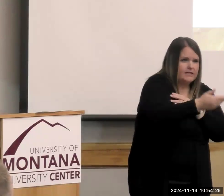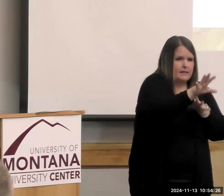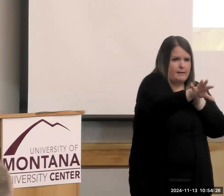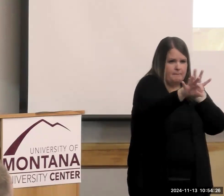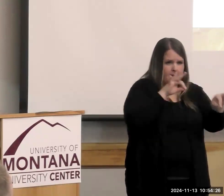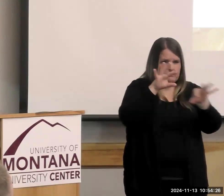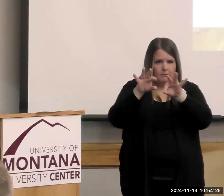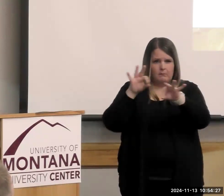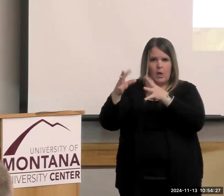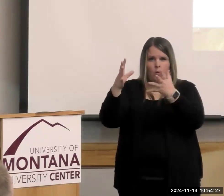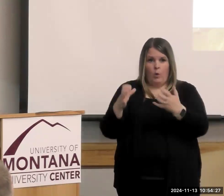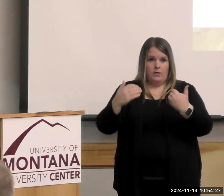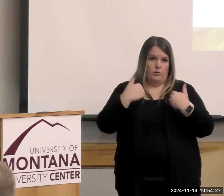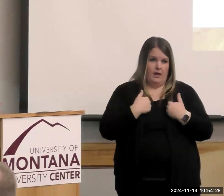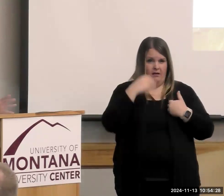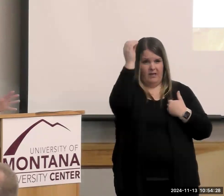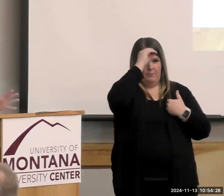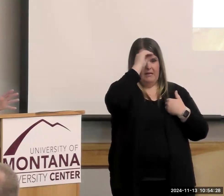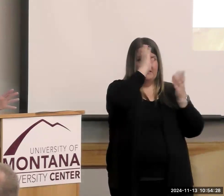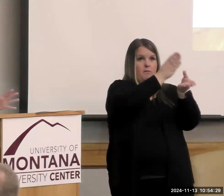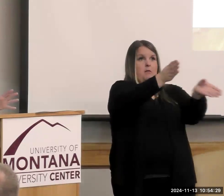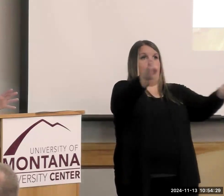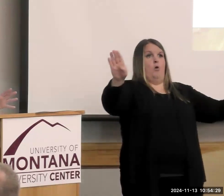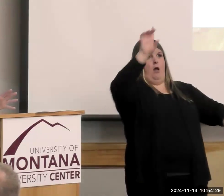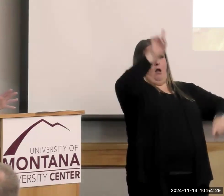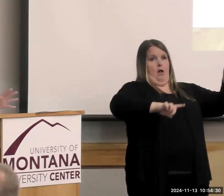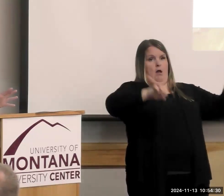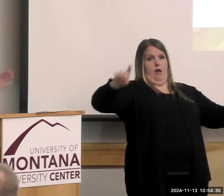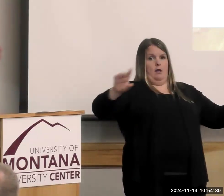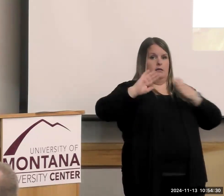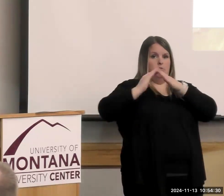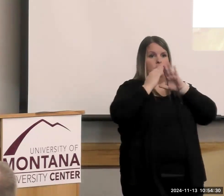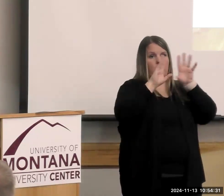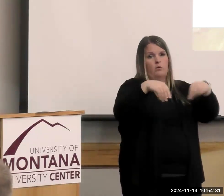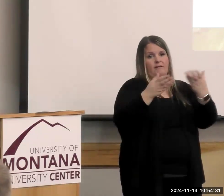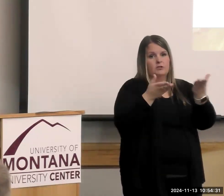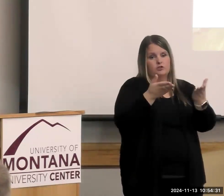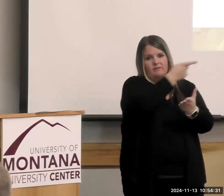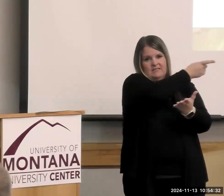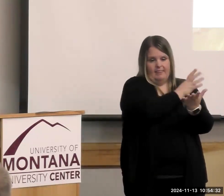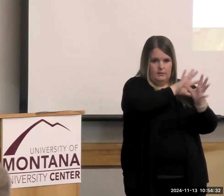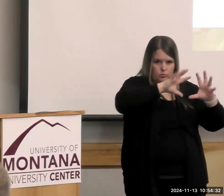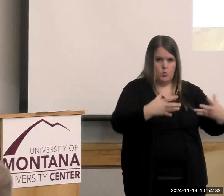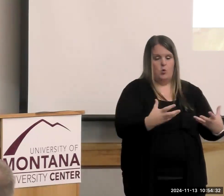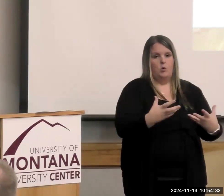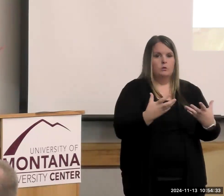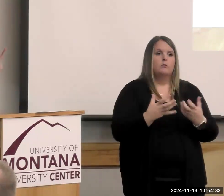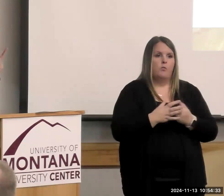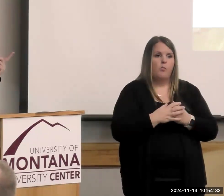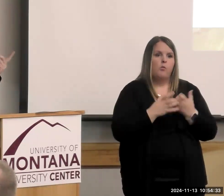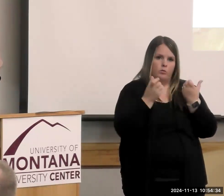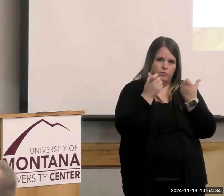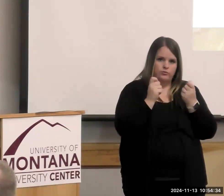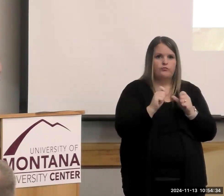have voices from the broad communities that serve in this space of trying to alleviate